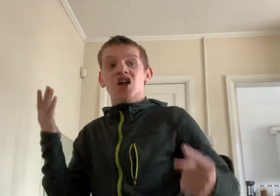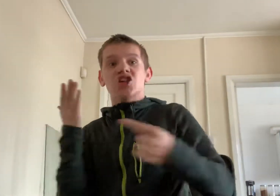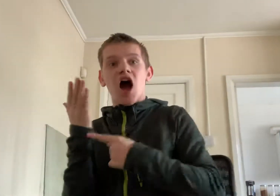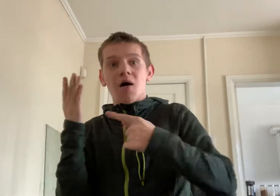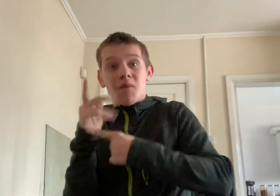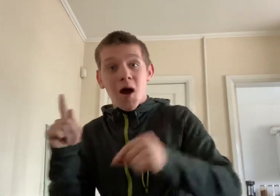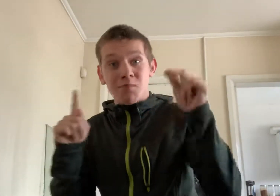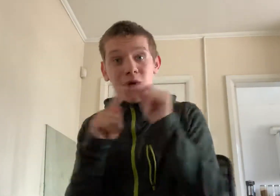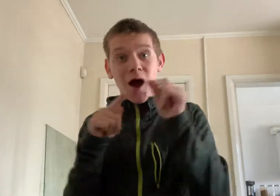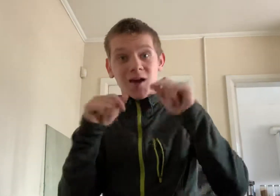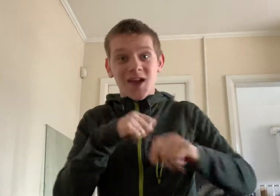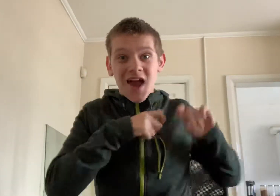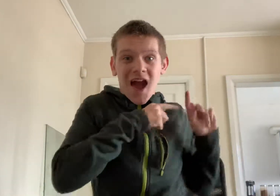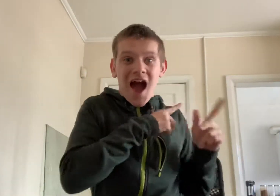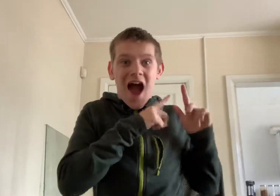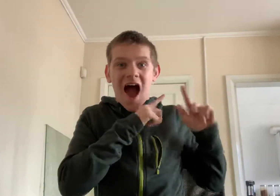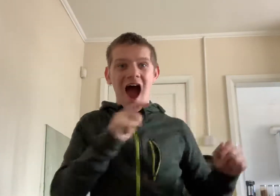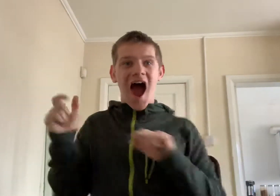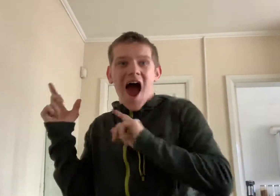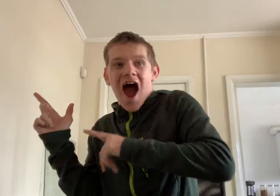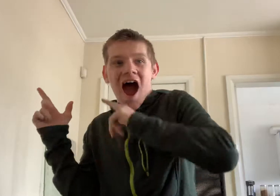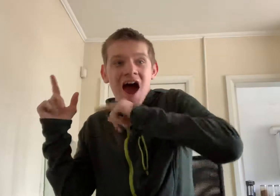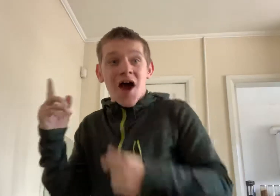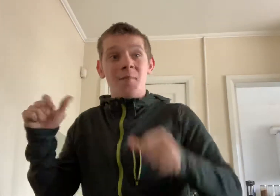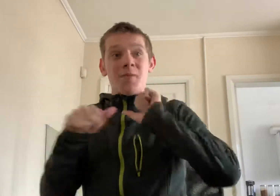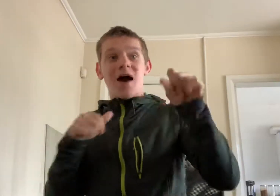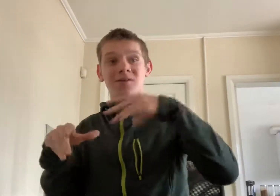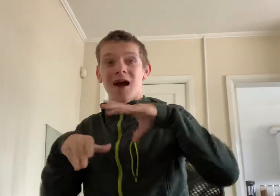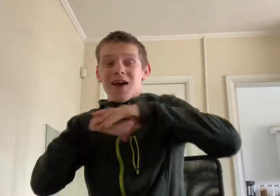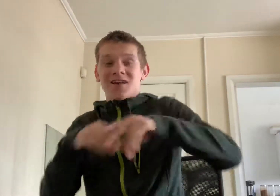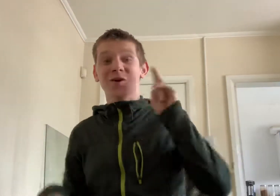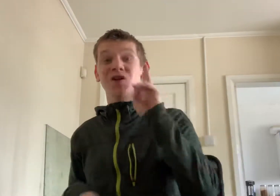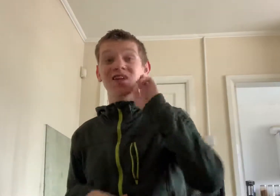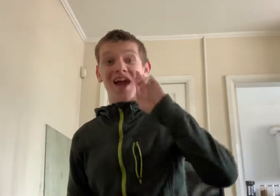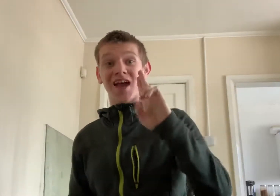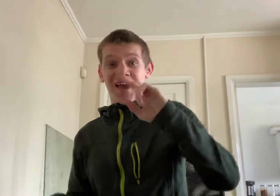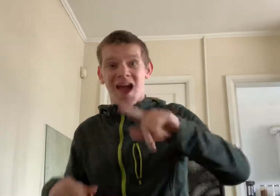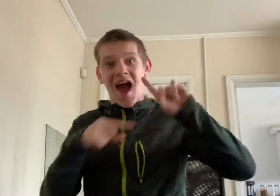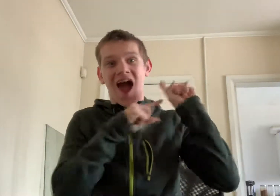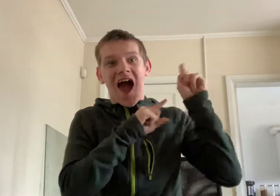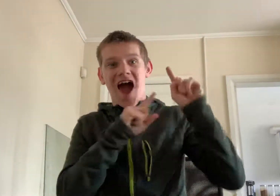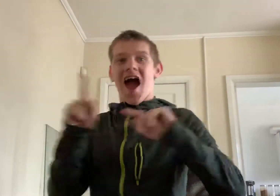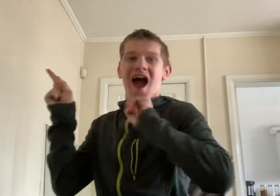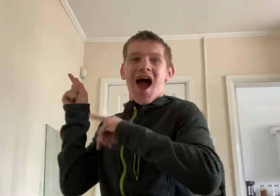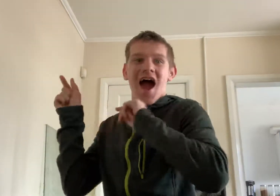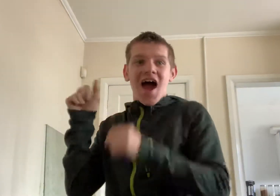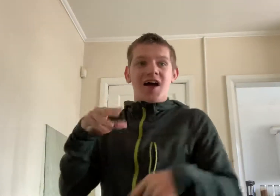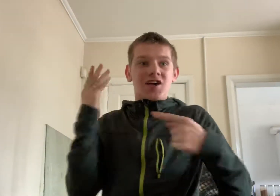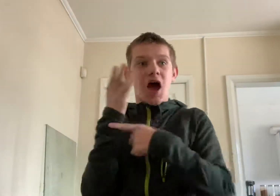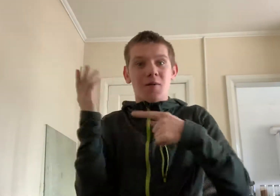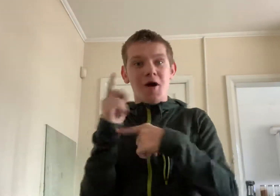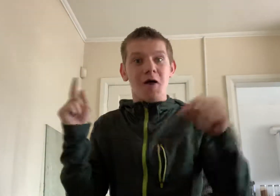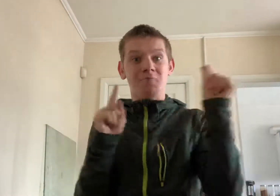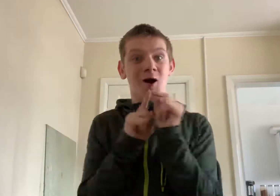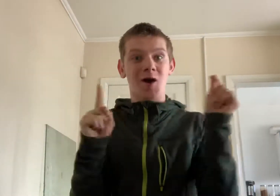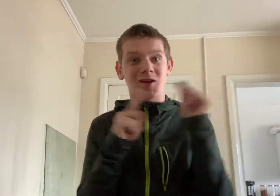Thomas and Percy. Best friends you see. Thomas and Percy.